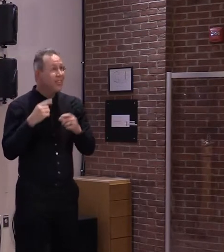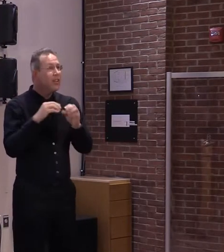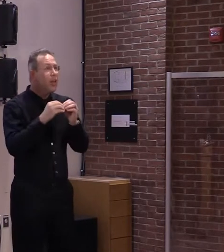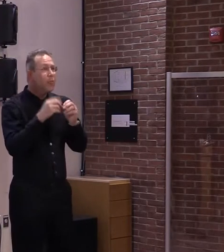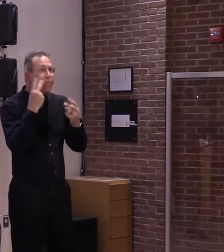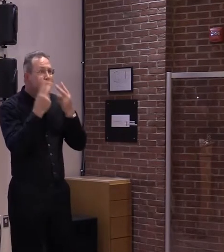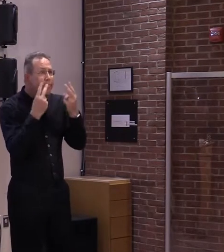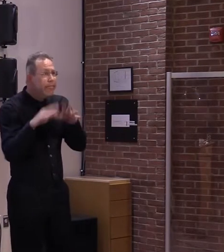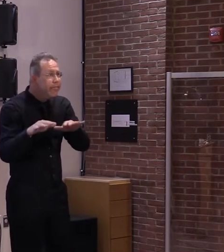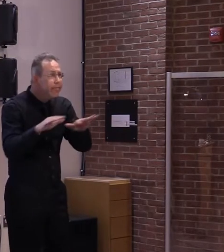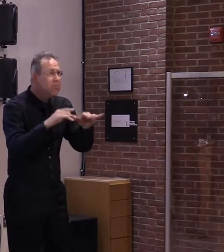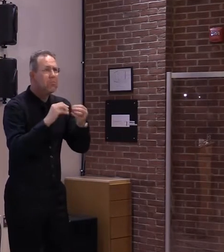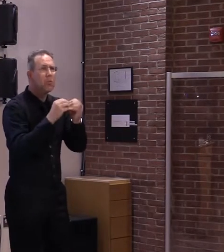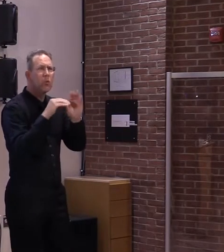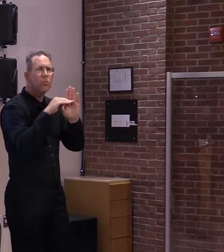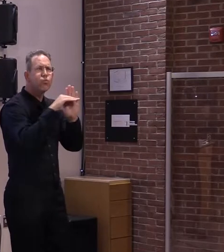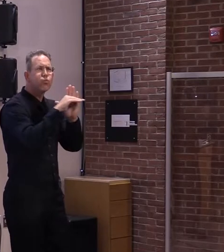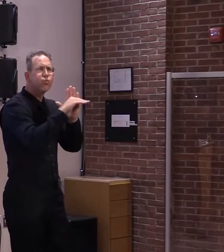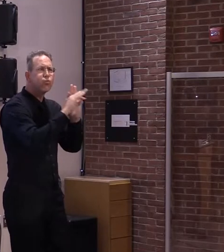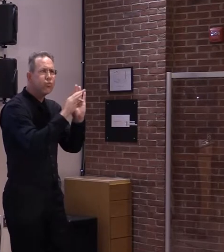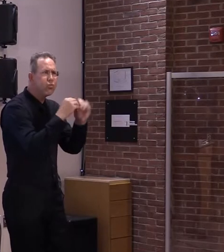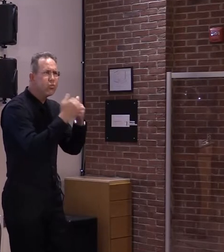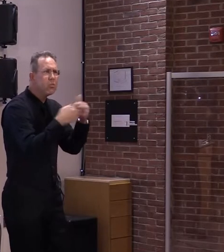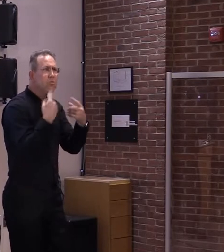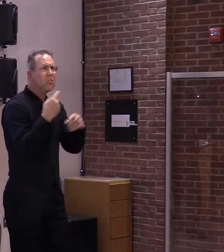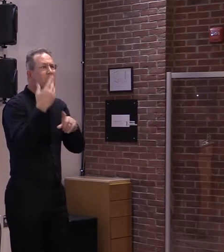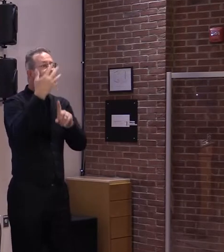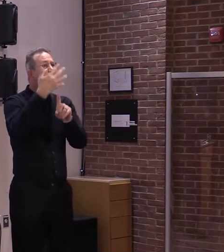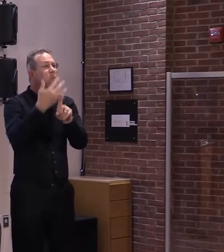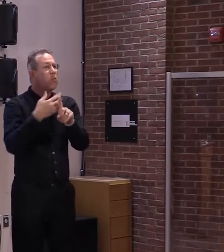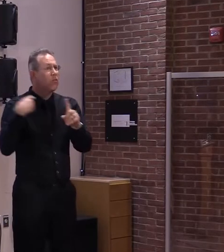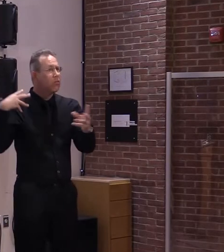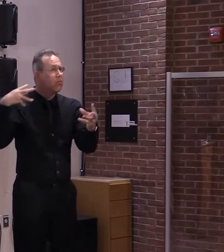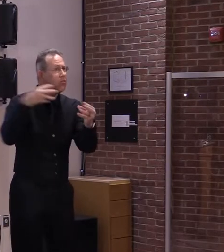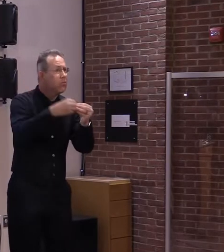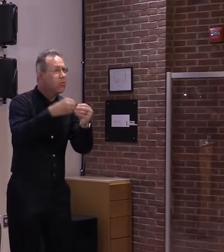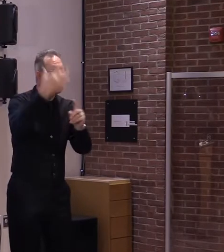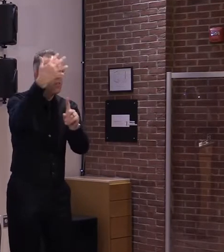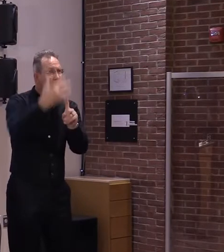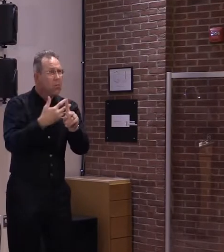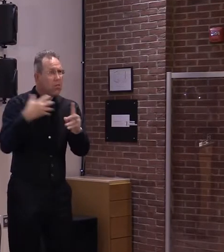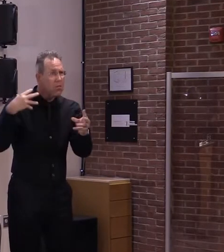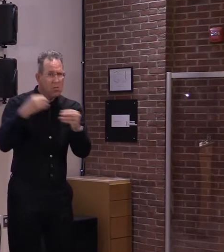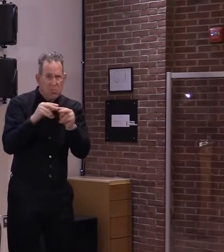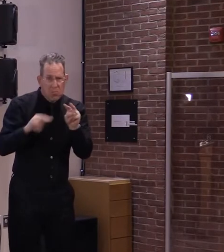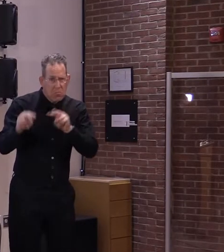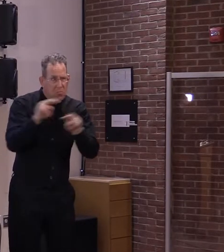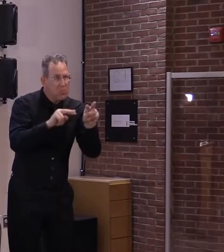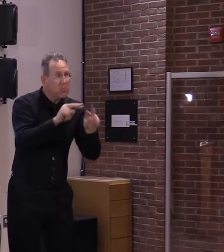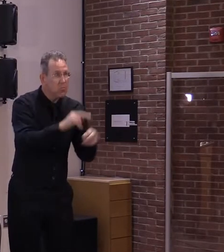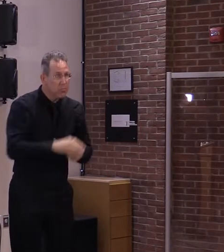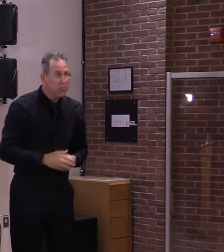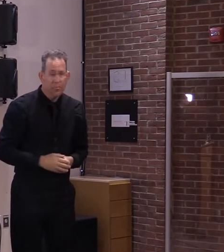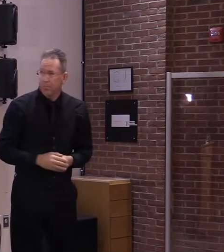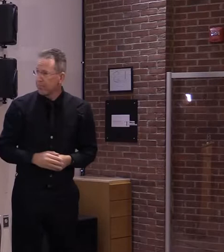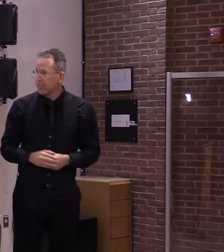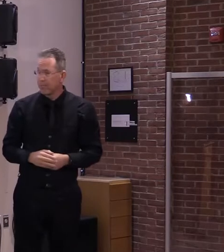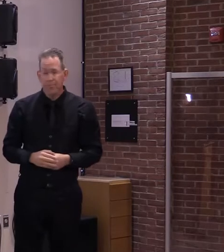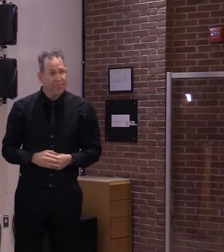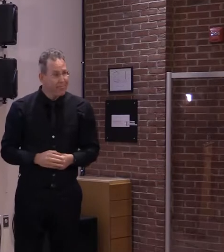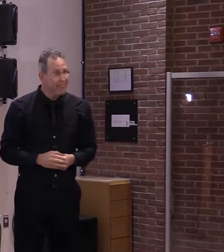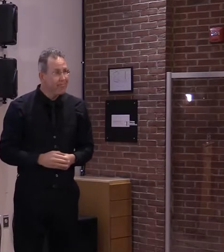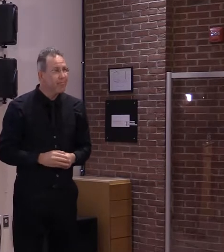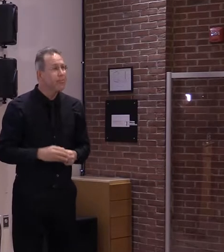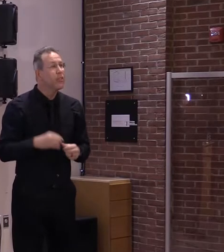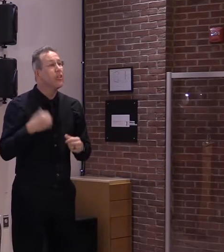nearly five months. And again, it's important to note that Vermont is seeing these large decreases even though we